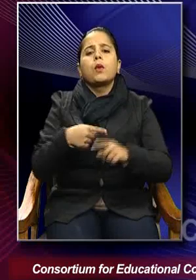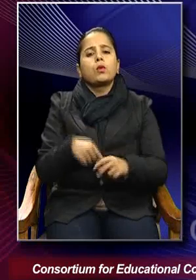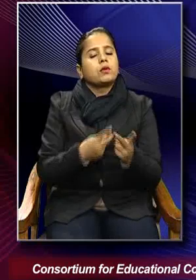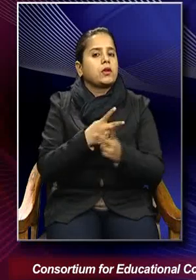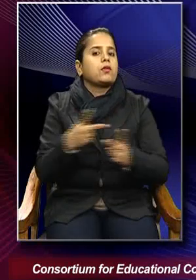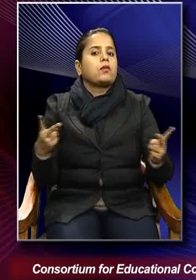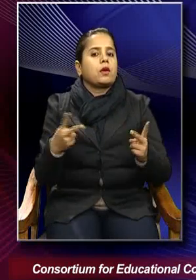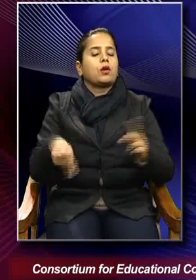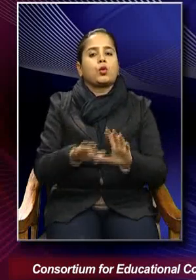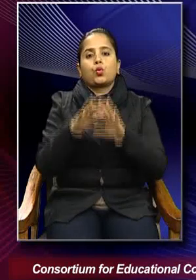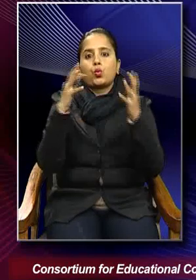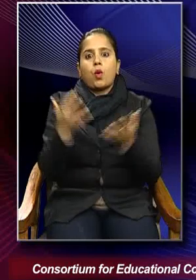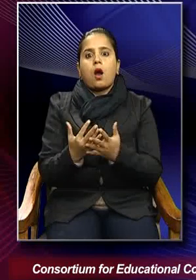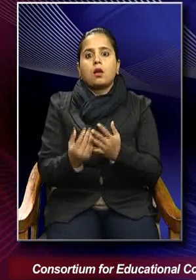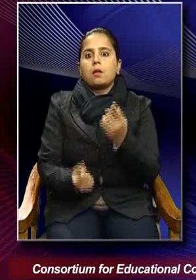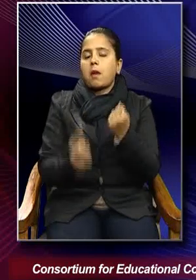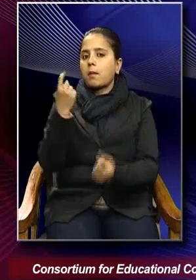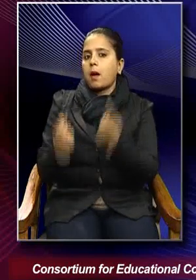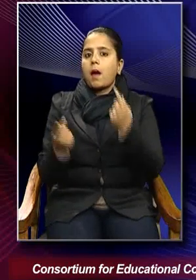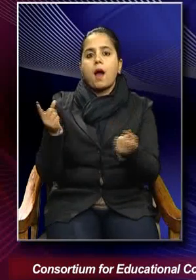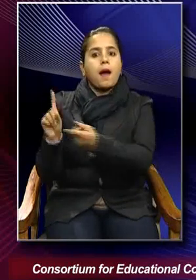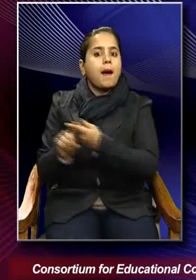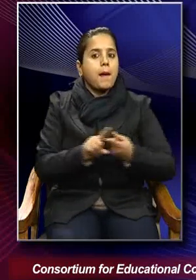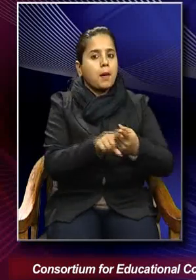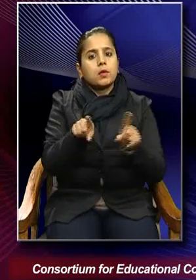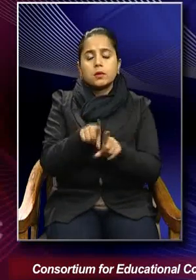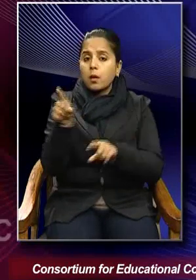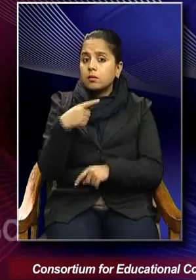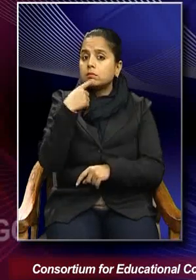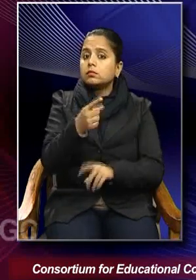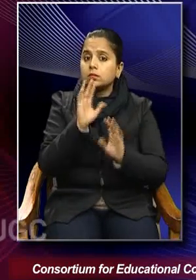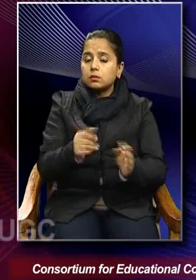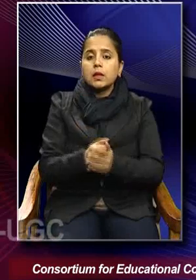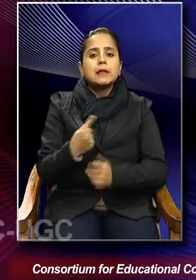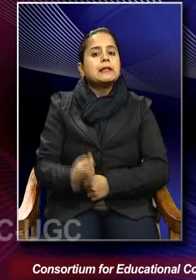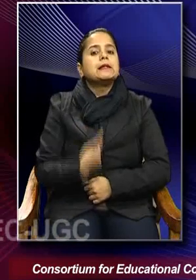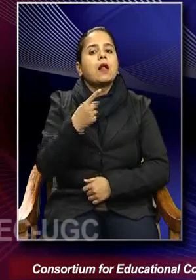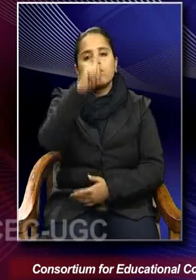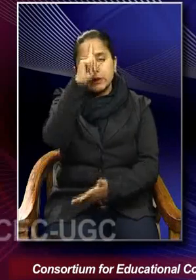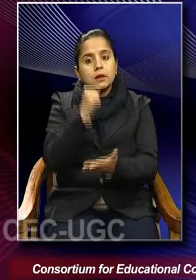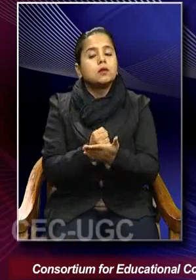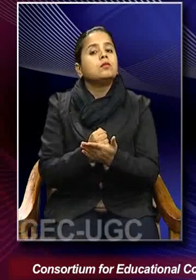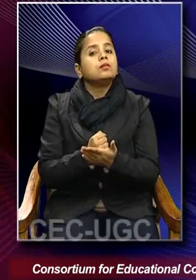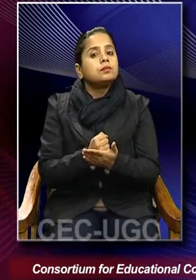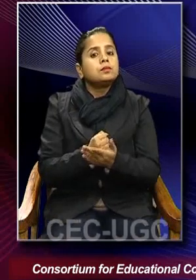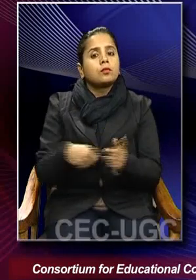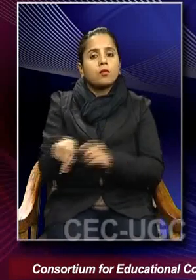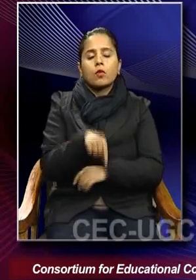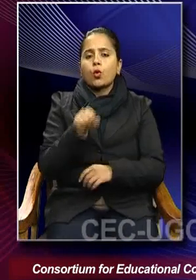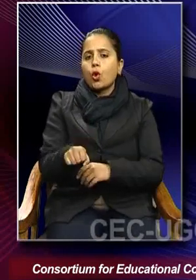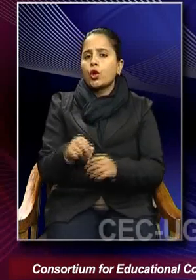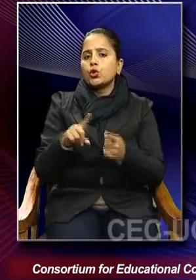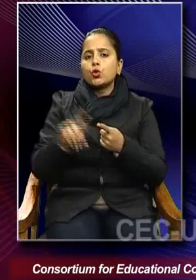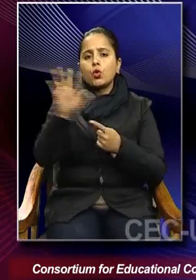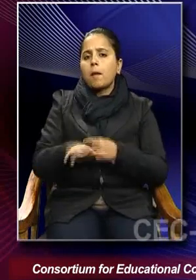kind of world revolution. He also called for self-determination of non-European